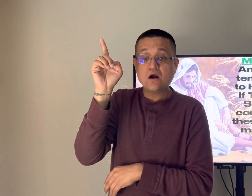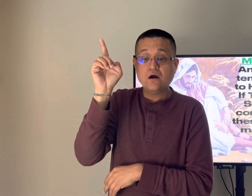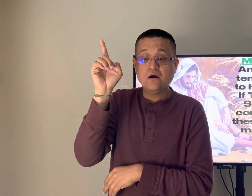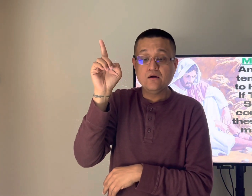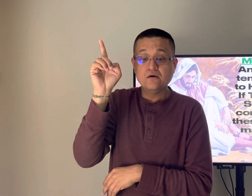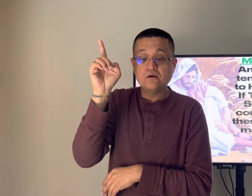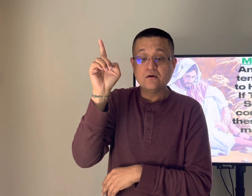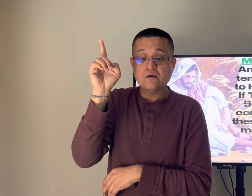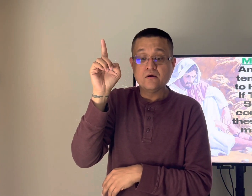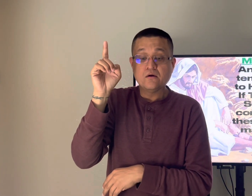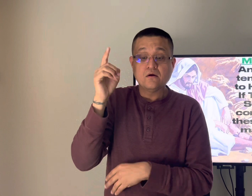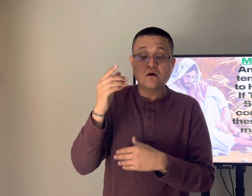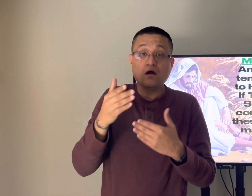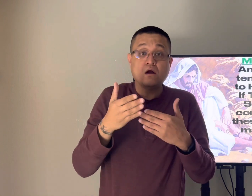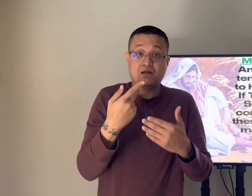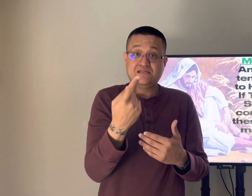the devil does not want us to obey god